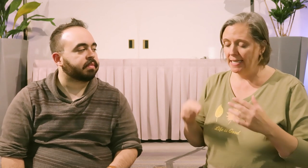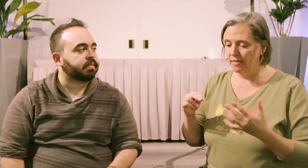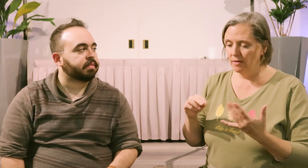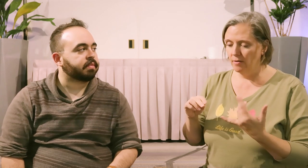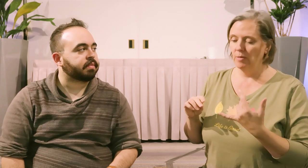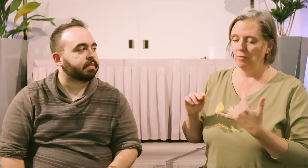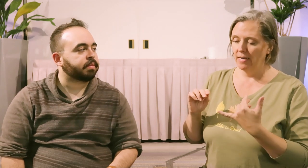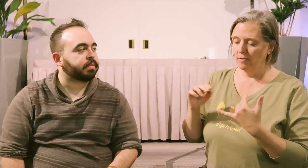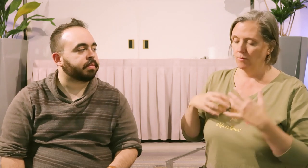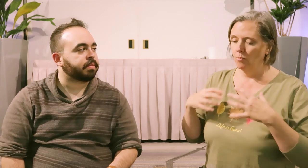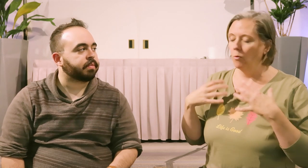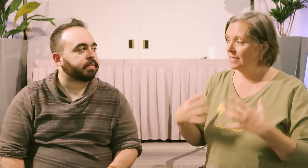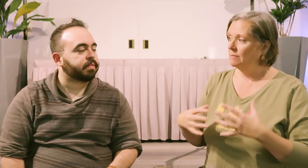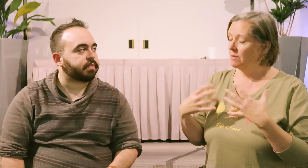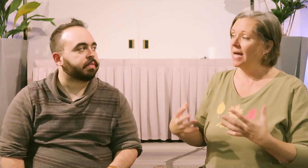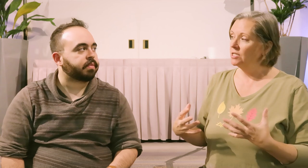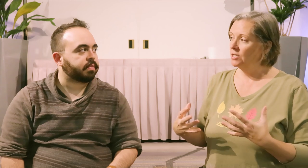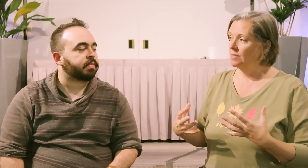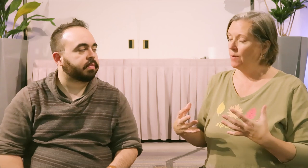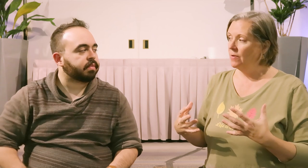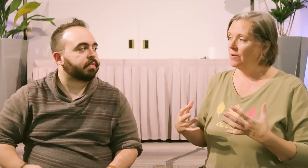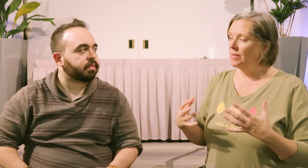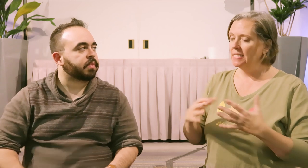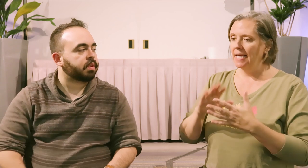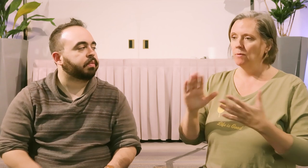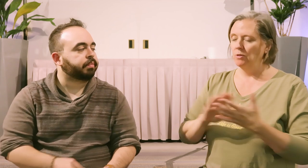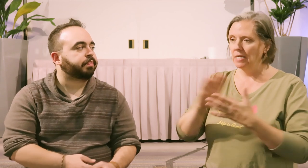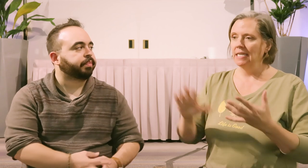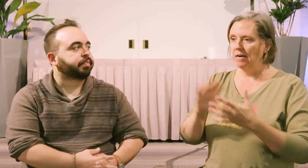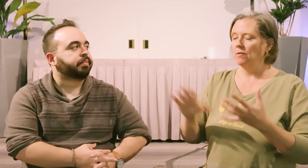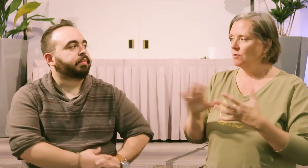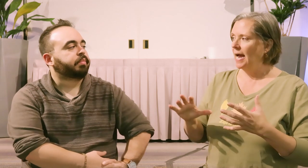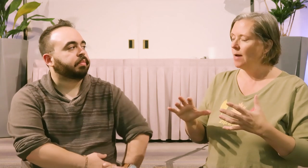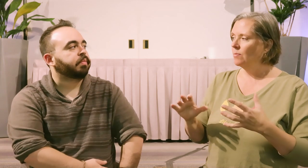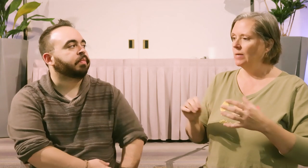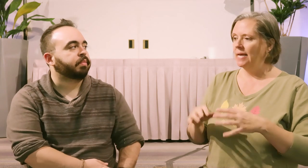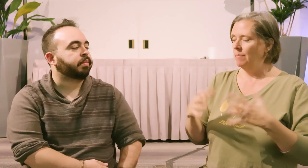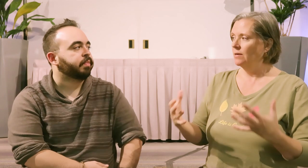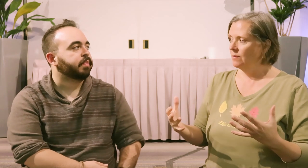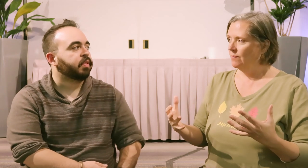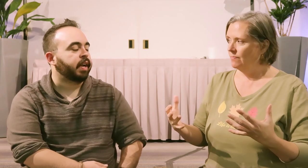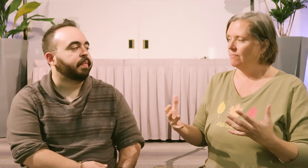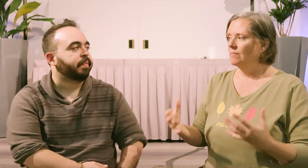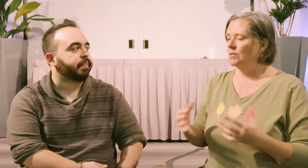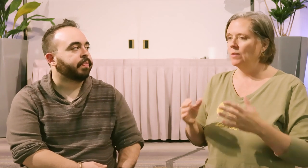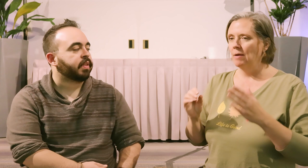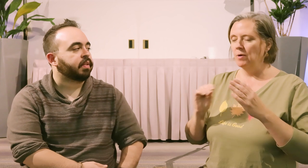people get more wisdom, compassion shows up. It's like when you clear out the crap, we get better. Right. So that we